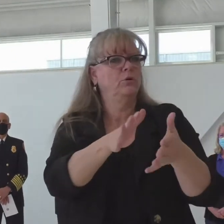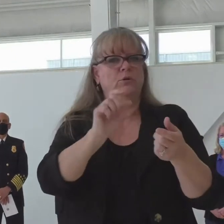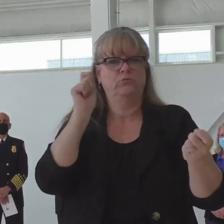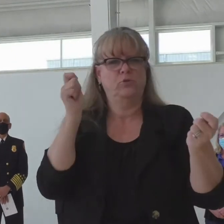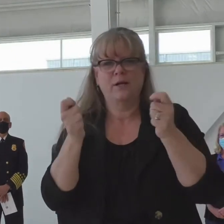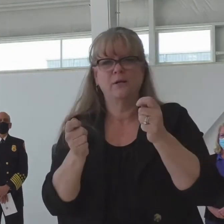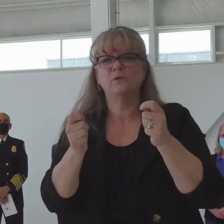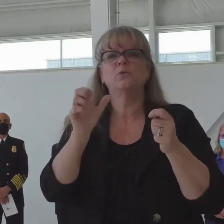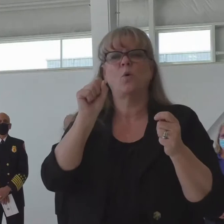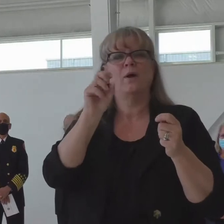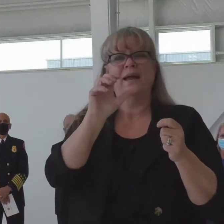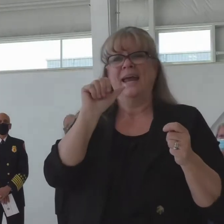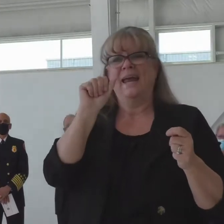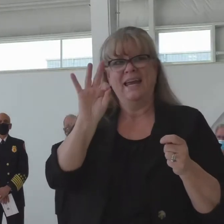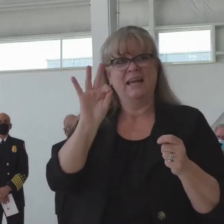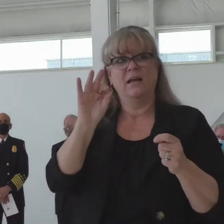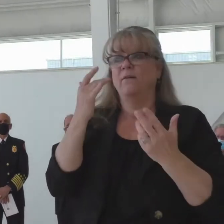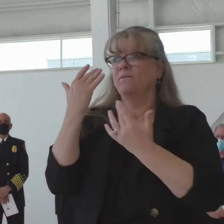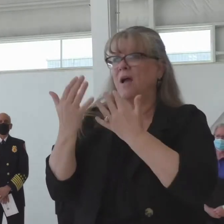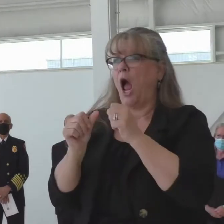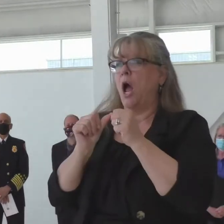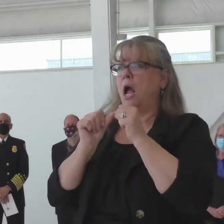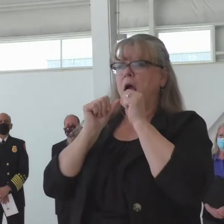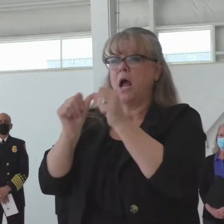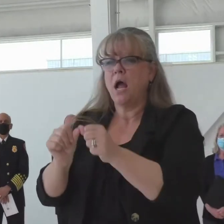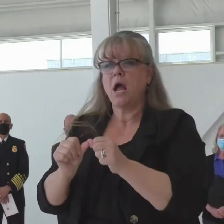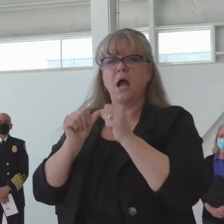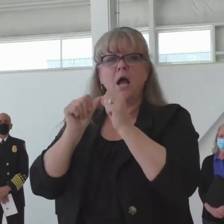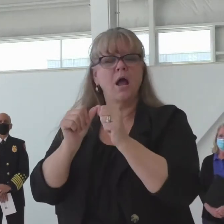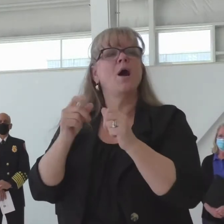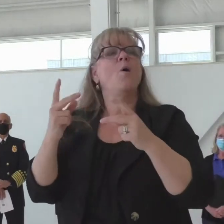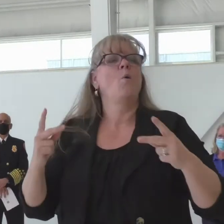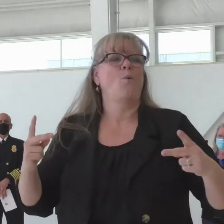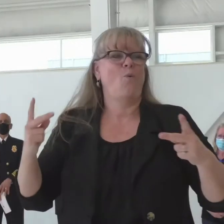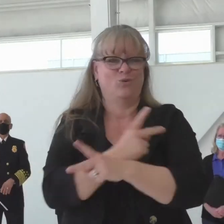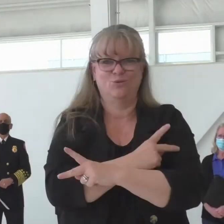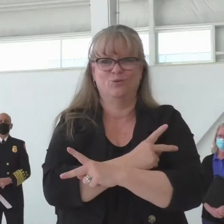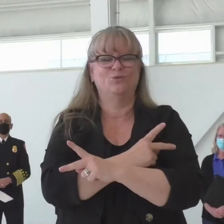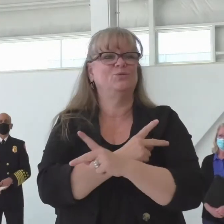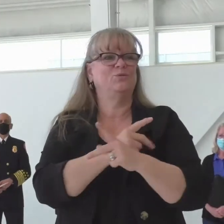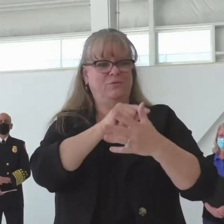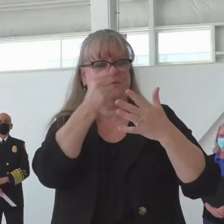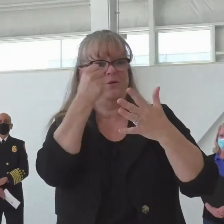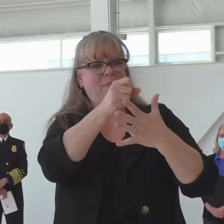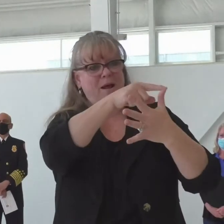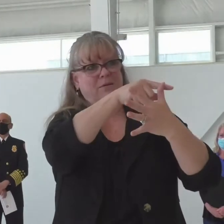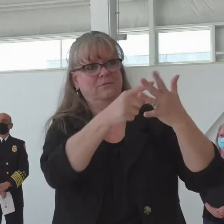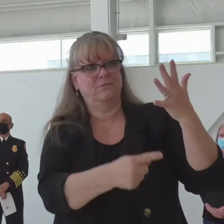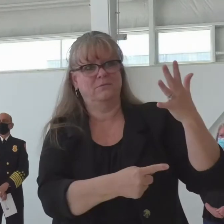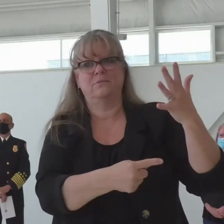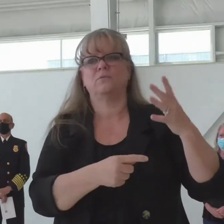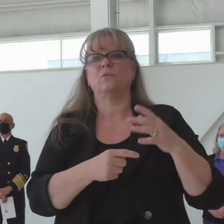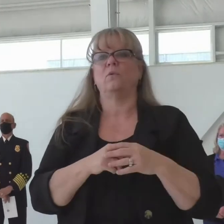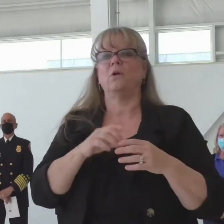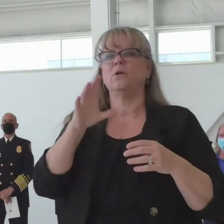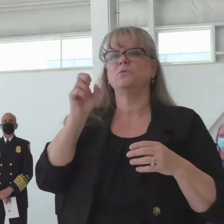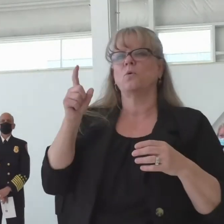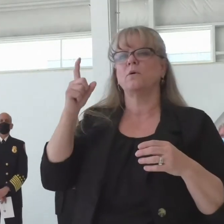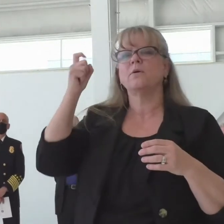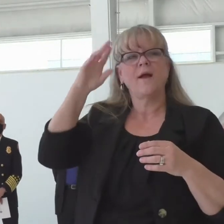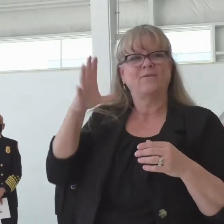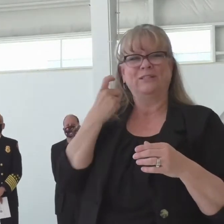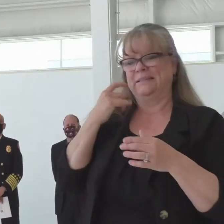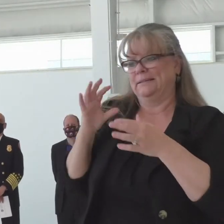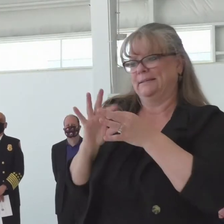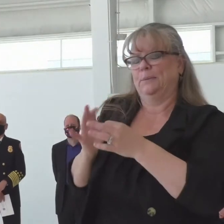greater that is. What we have learned in the past, and especially as the Governor mentioned, when we get more into the wildland-urban interface and that growth in the wildland